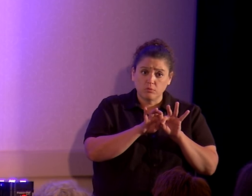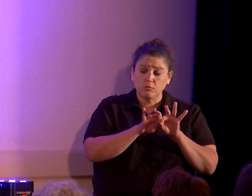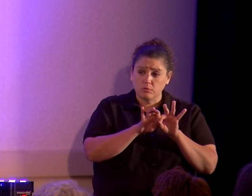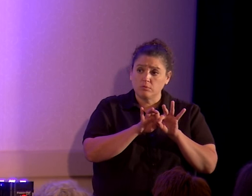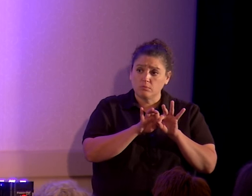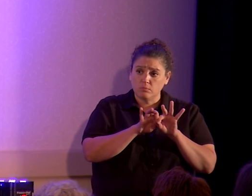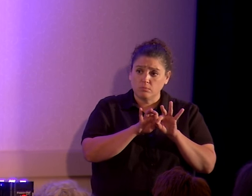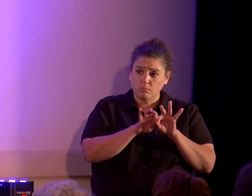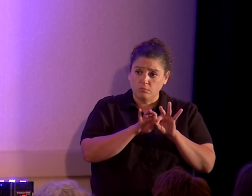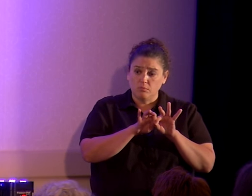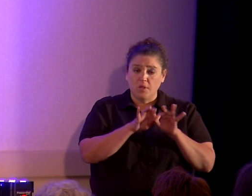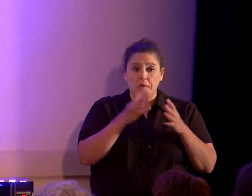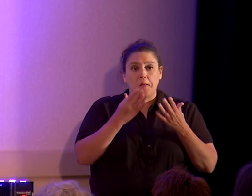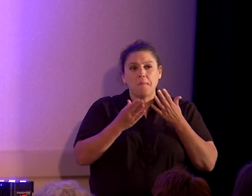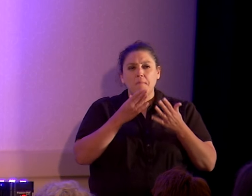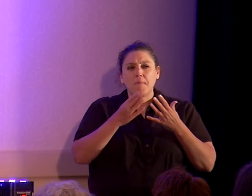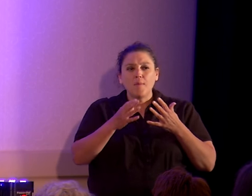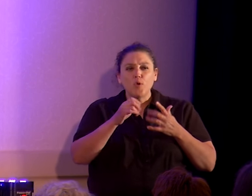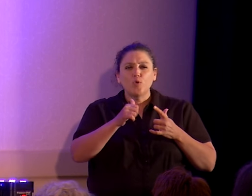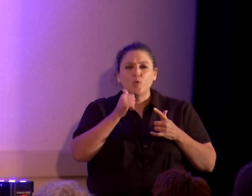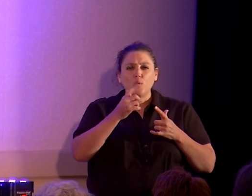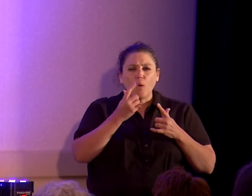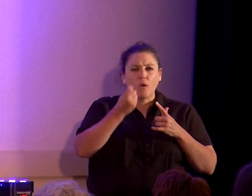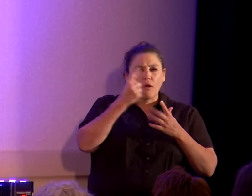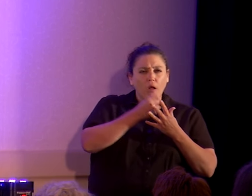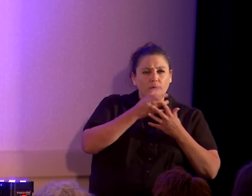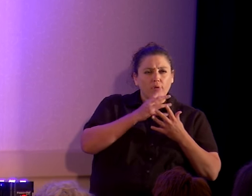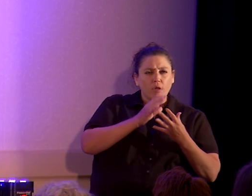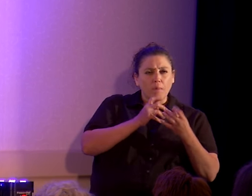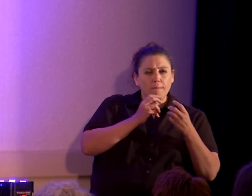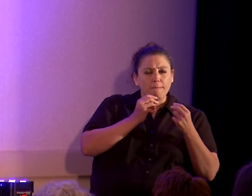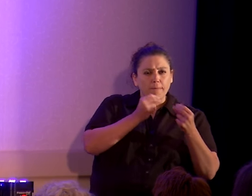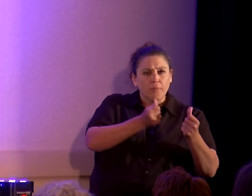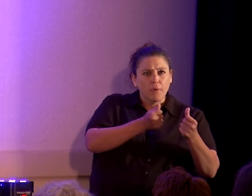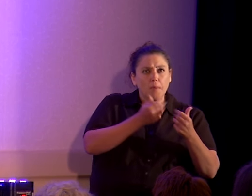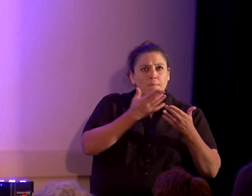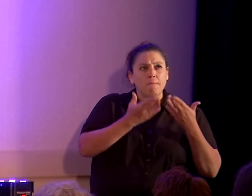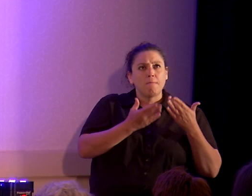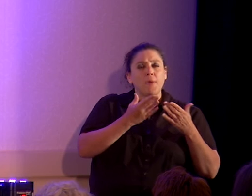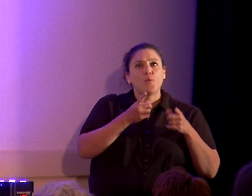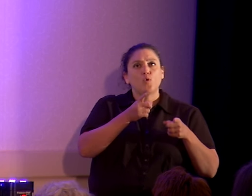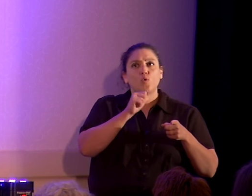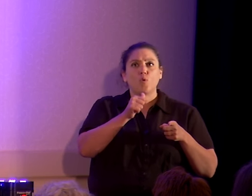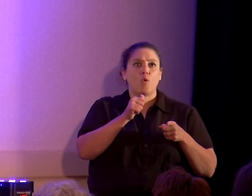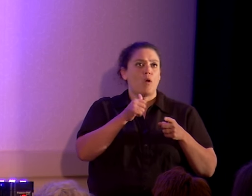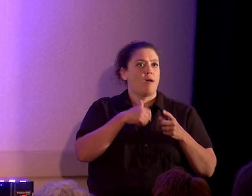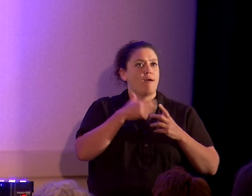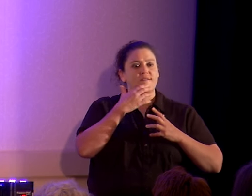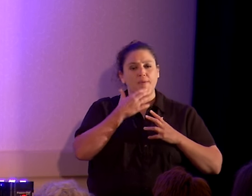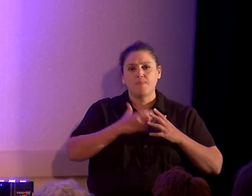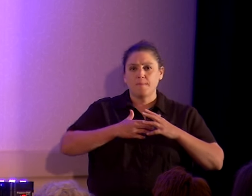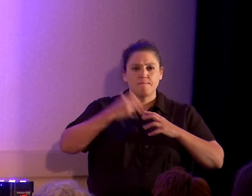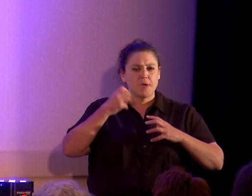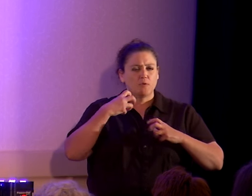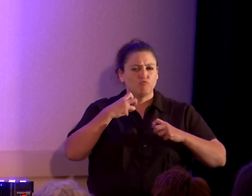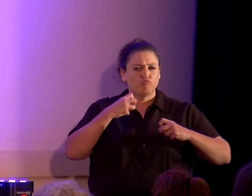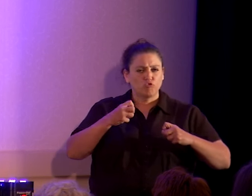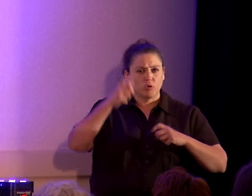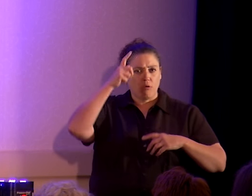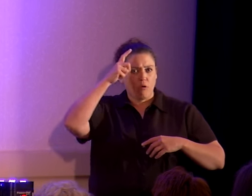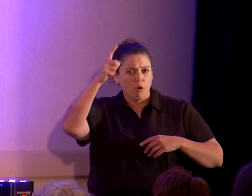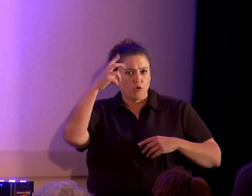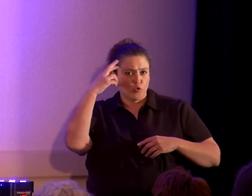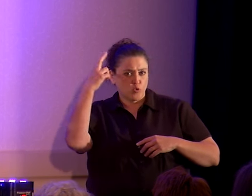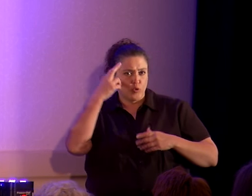You may not get there right off the bat. You may not have the best grounding in logical